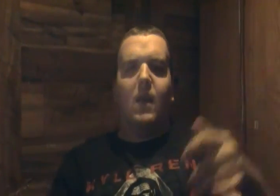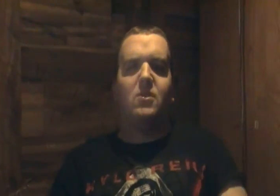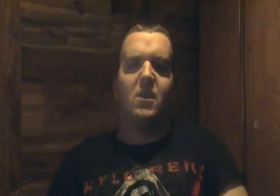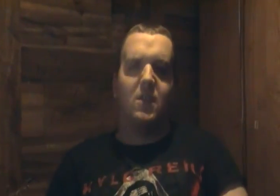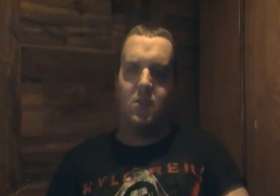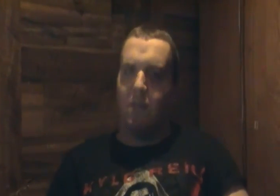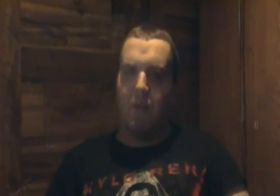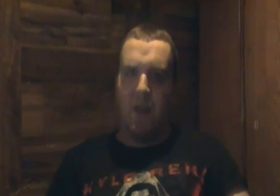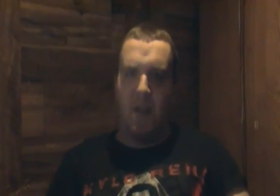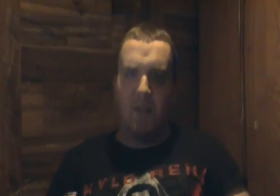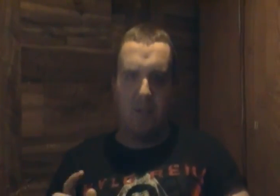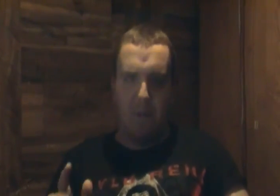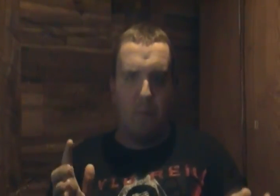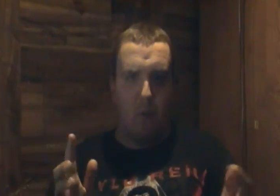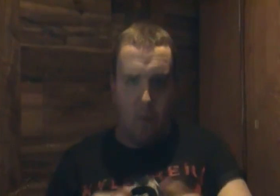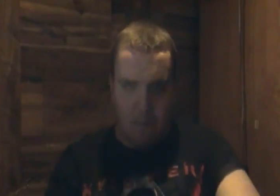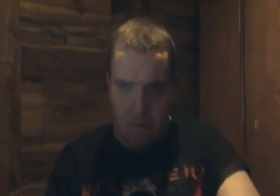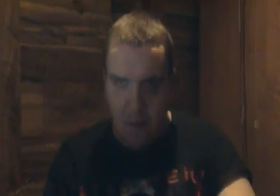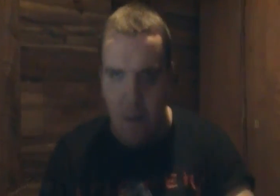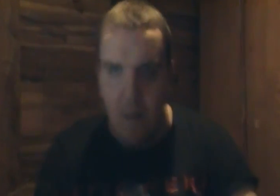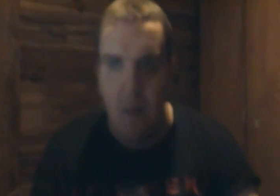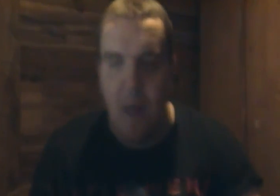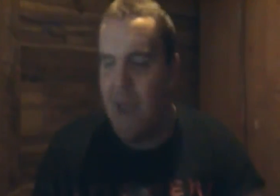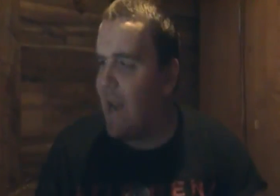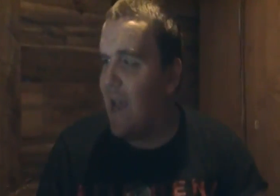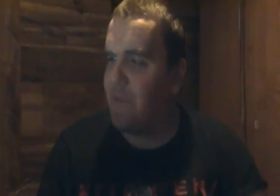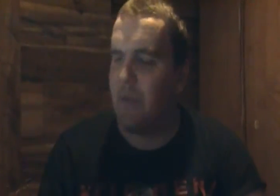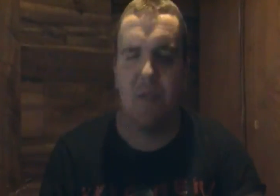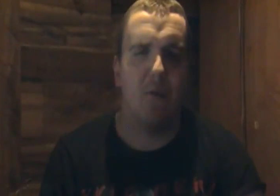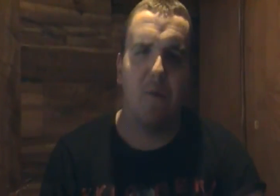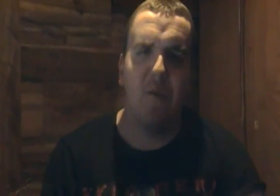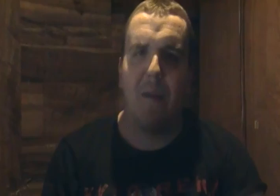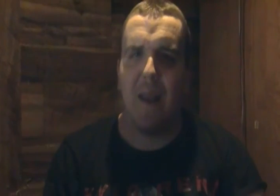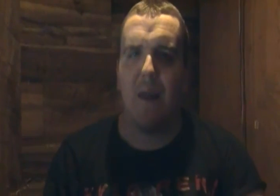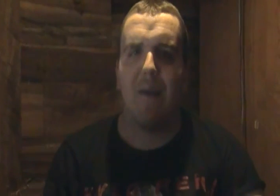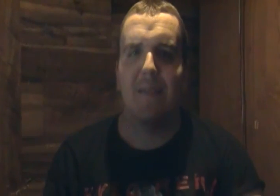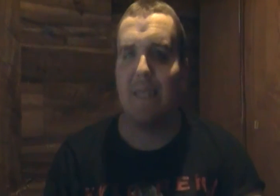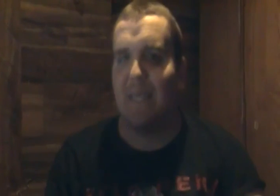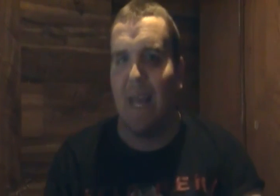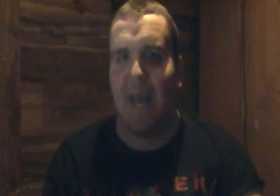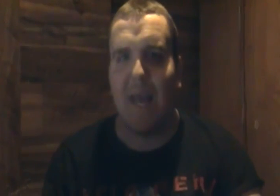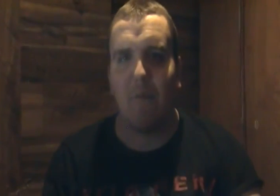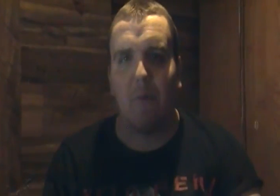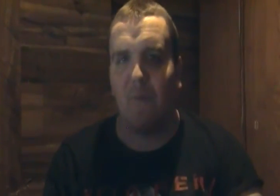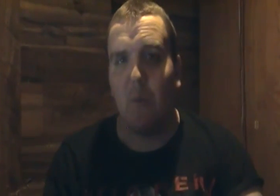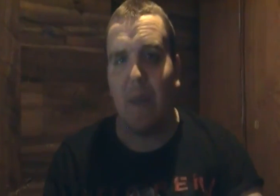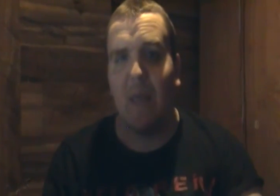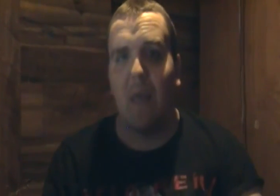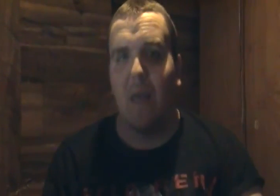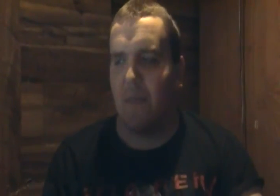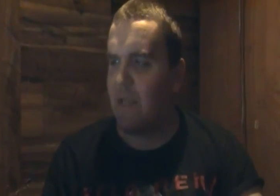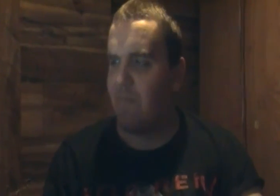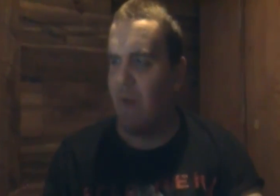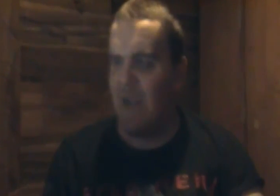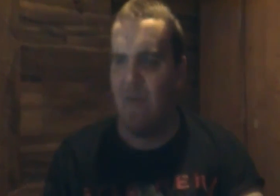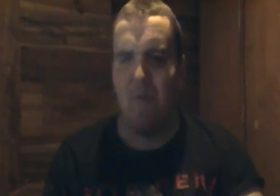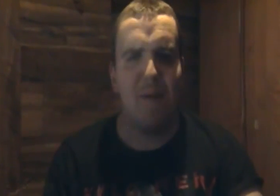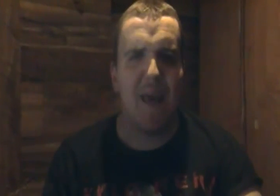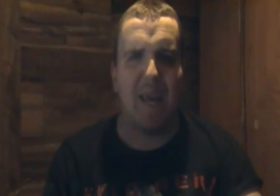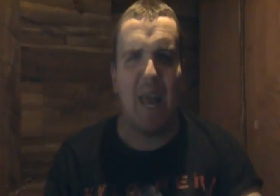legends of the hidden temple hey guys what's up review man here and today I am reviewing this brand new movie that